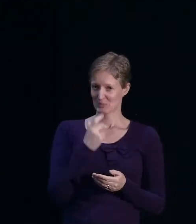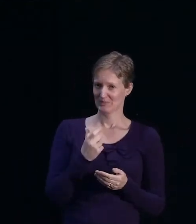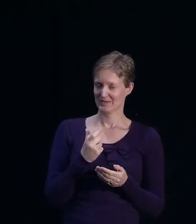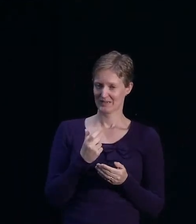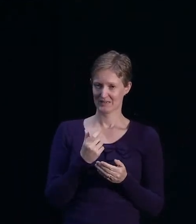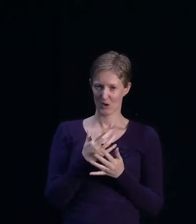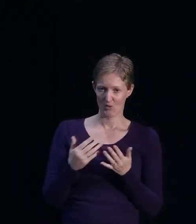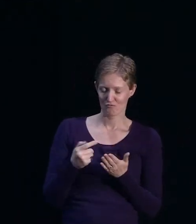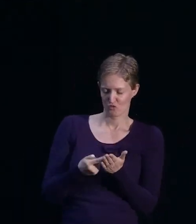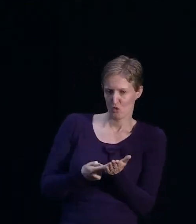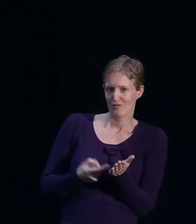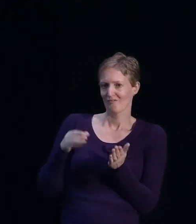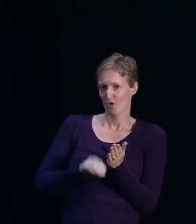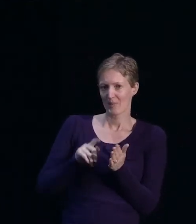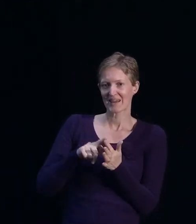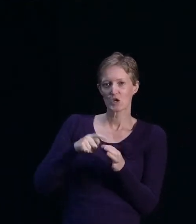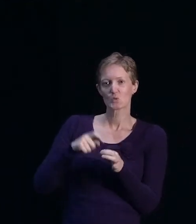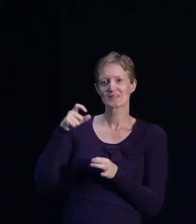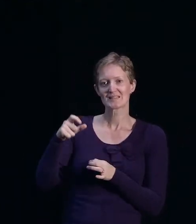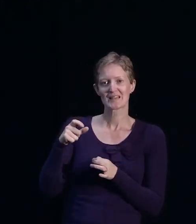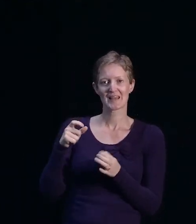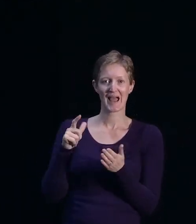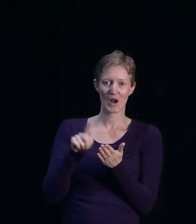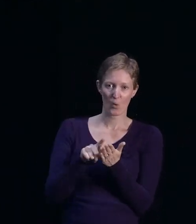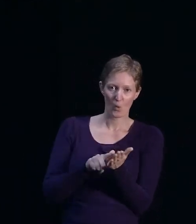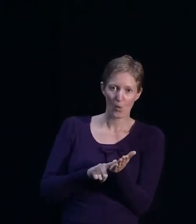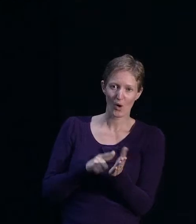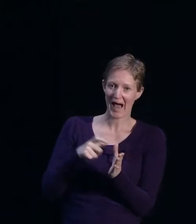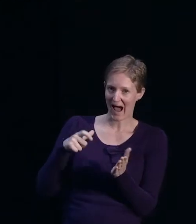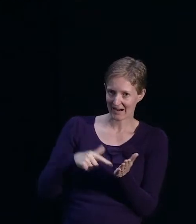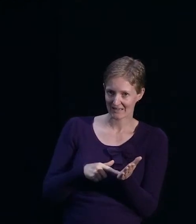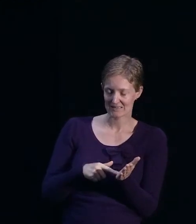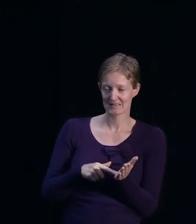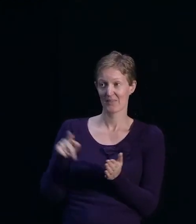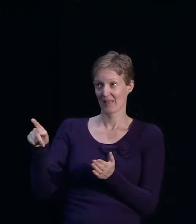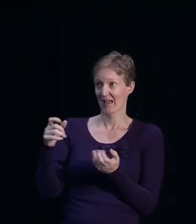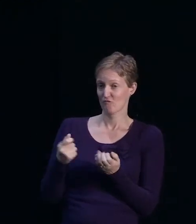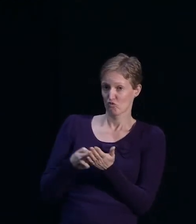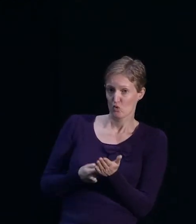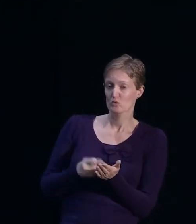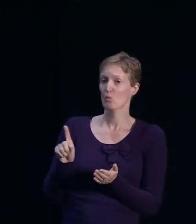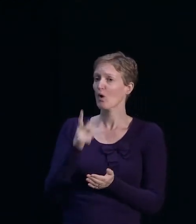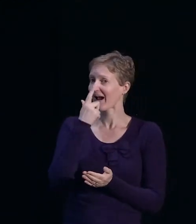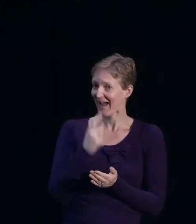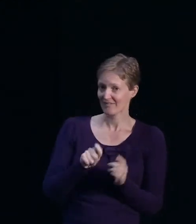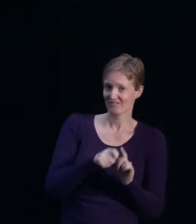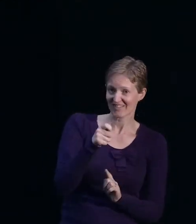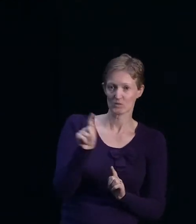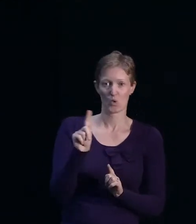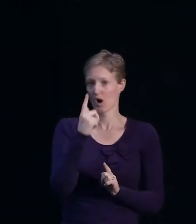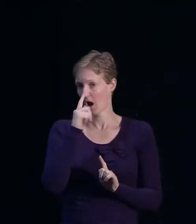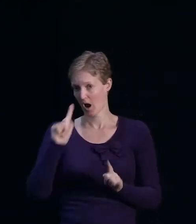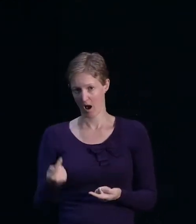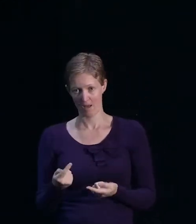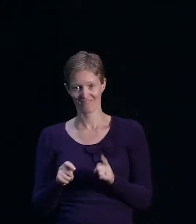Act and what it does and doesn't allow to be fixed. So there's some constraints there for Fletchers working under the EQC Act